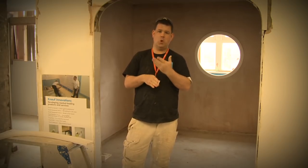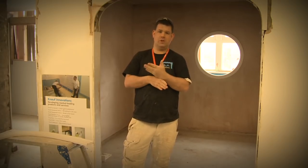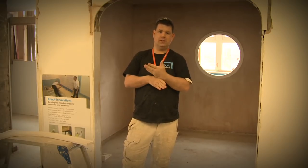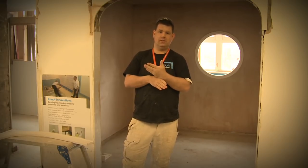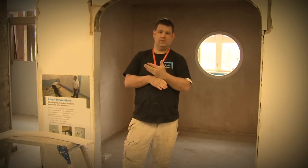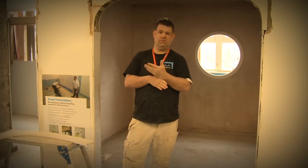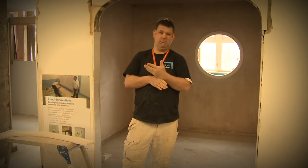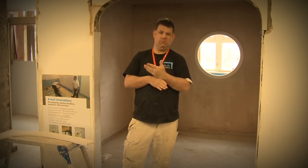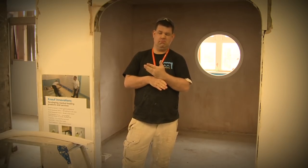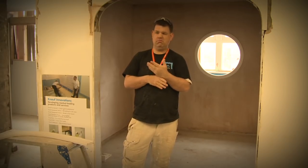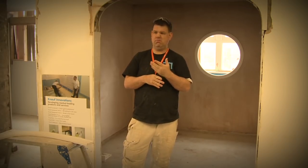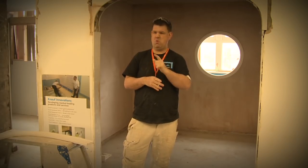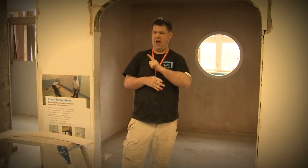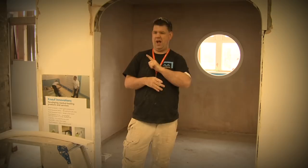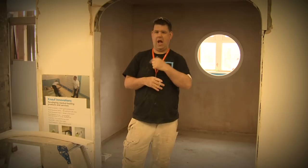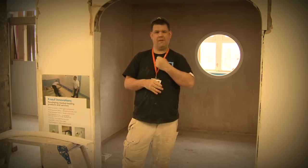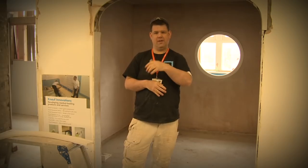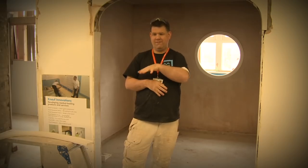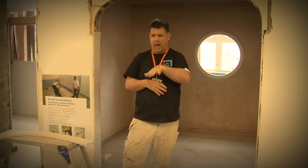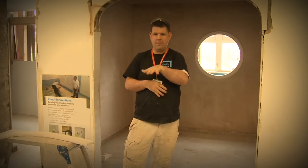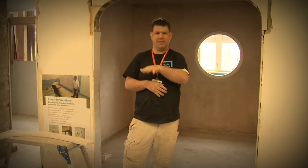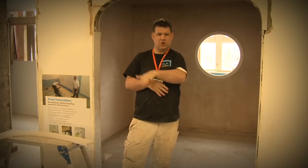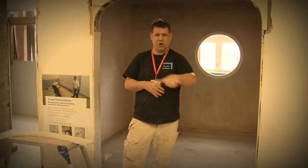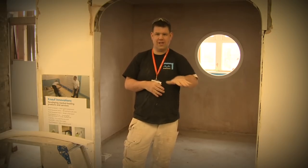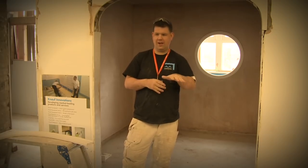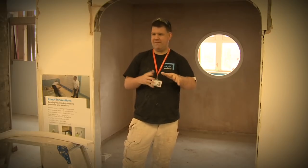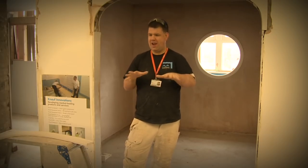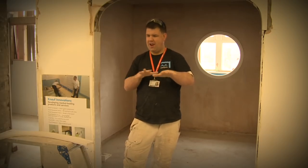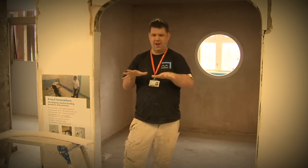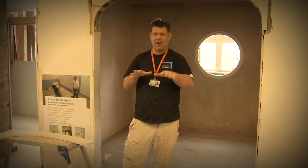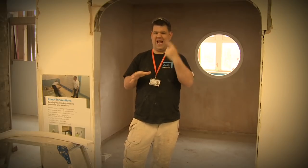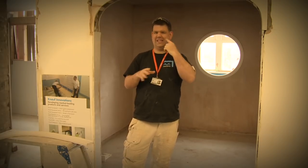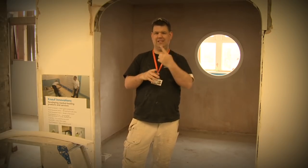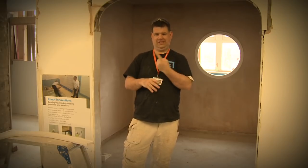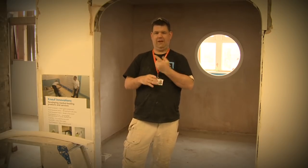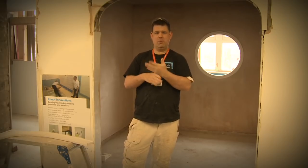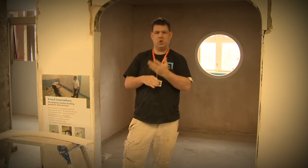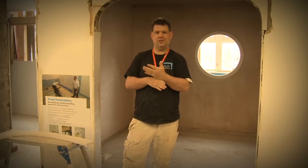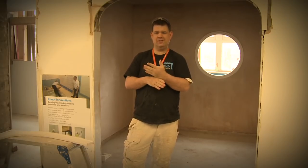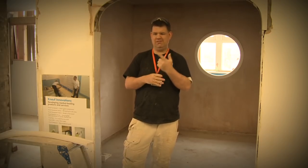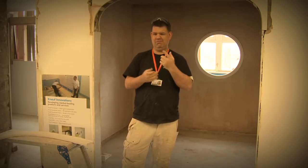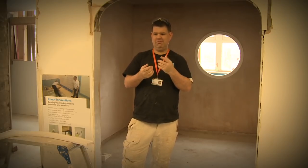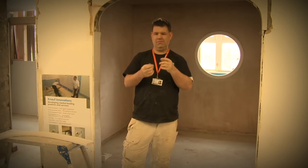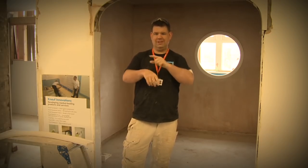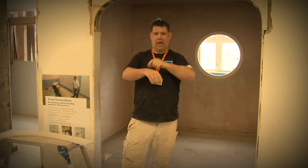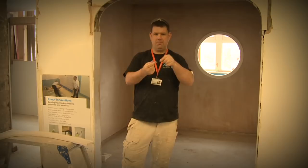Personally I'm self-employed and I have a young family. Being self-employed makes it so much easier to fit work around childcare.